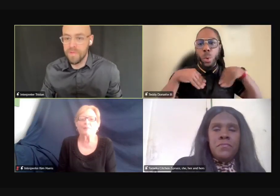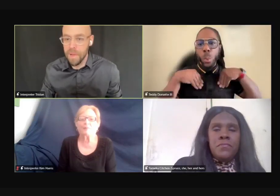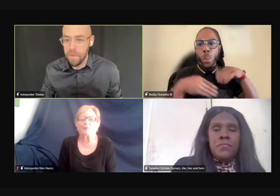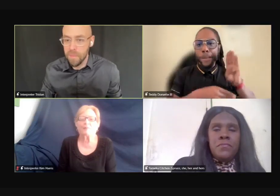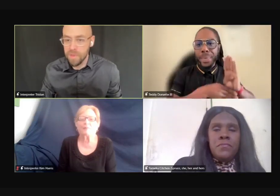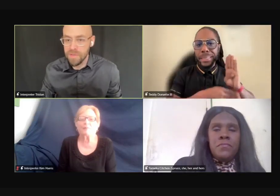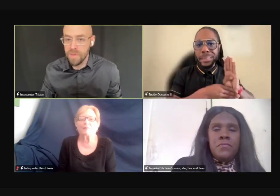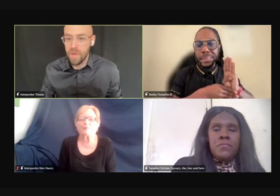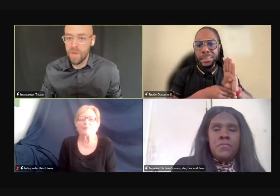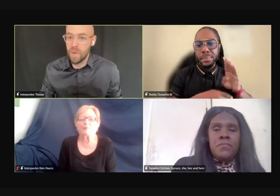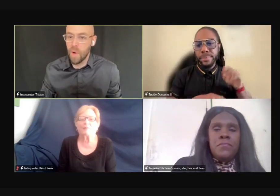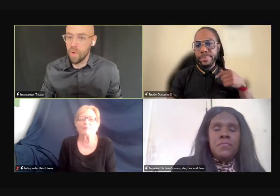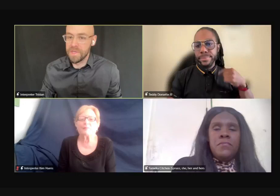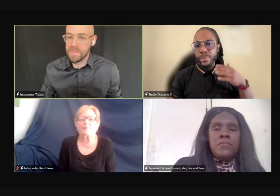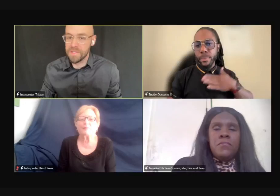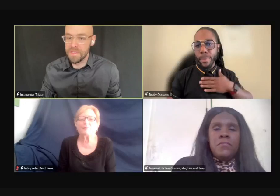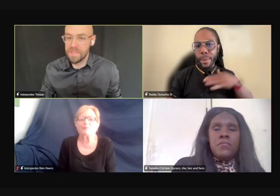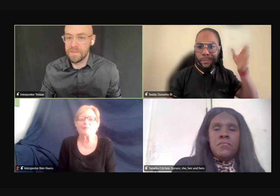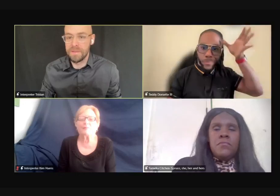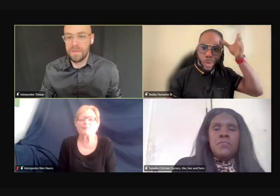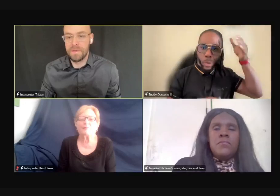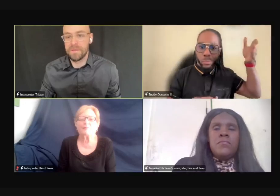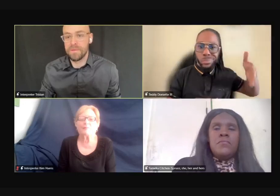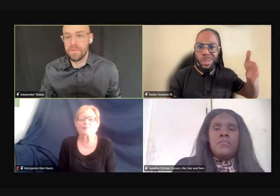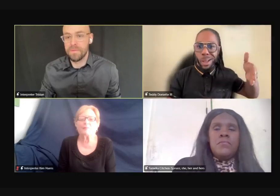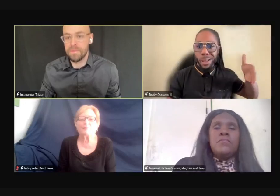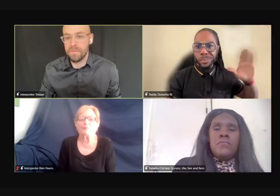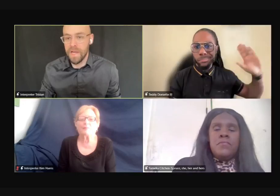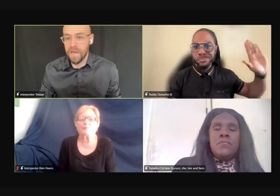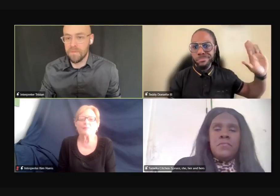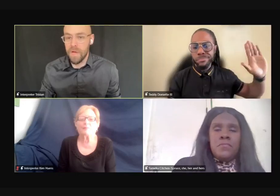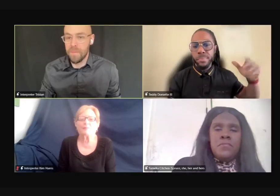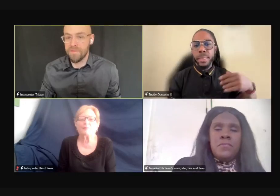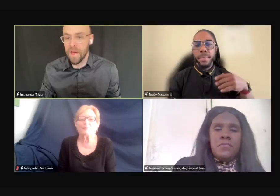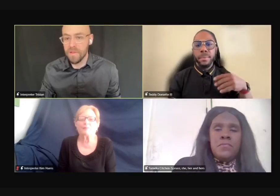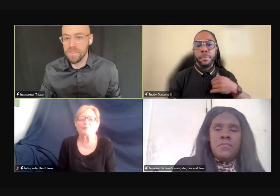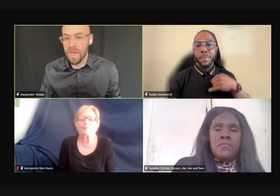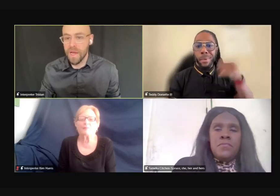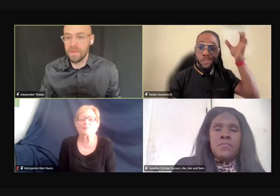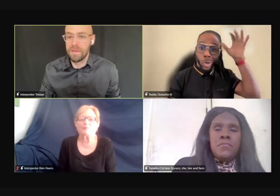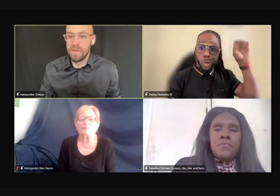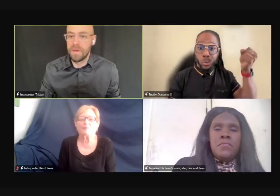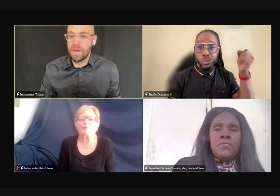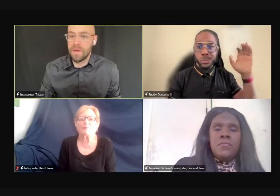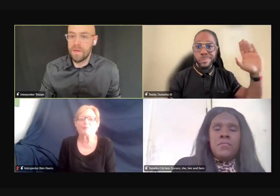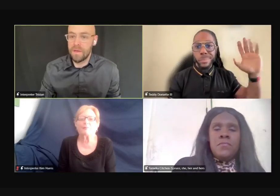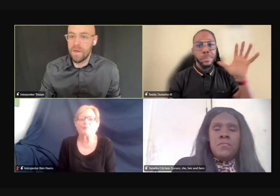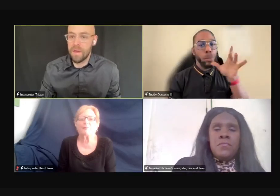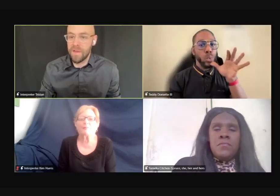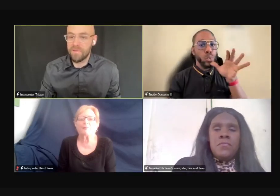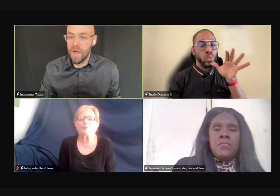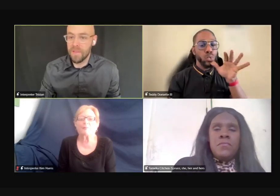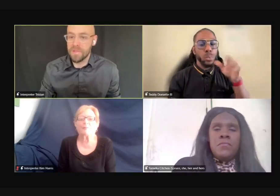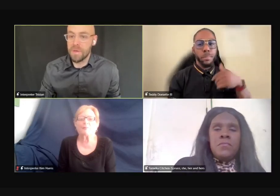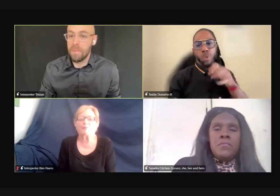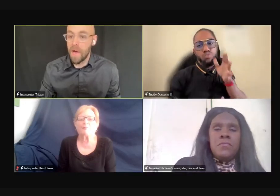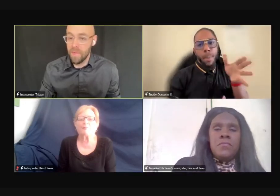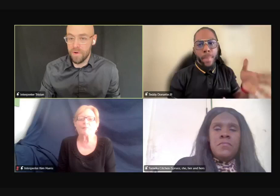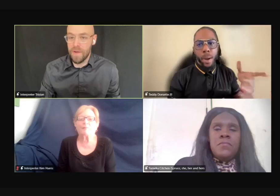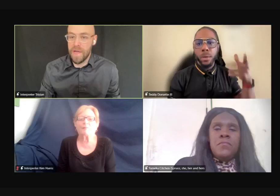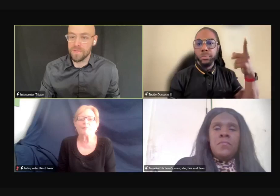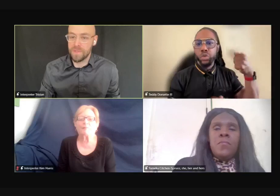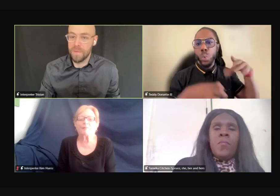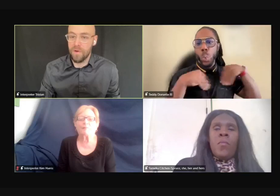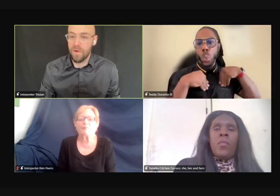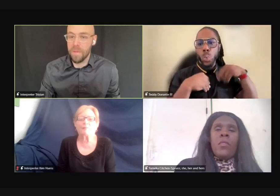family members who own businesses. On my father's side, my father's